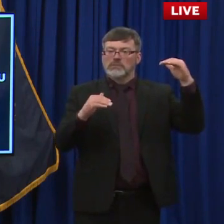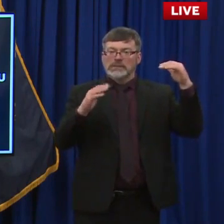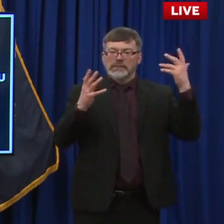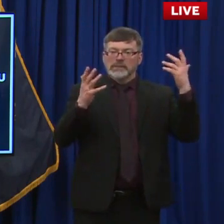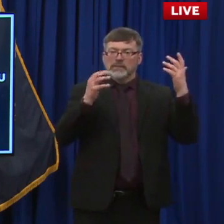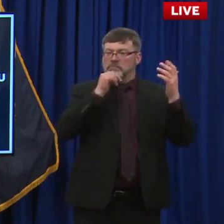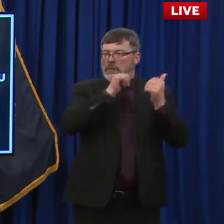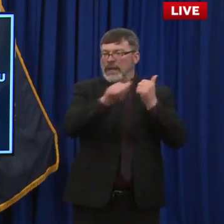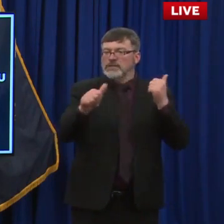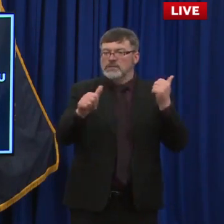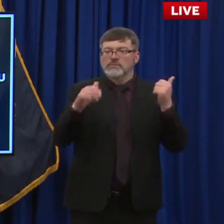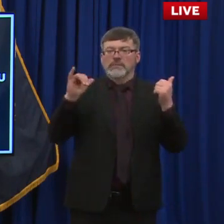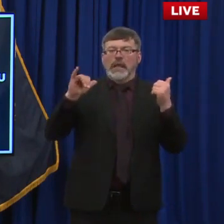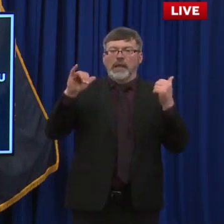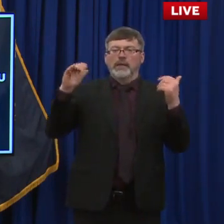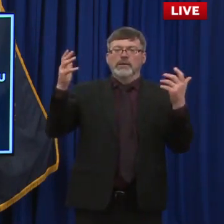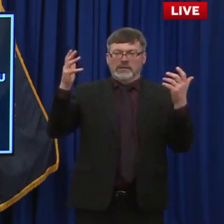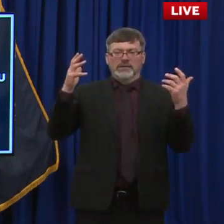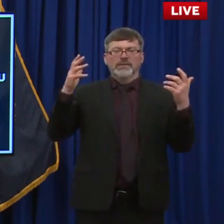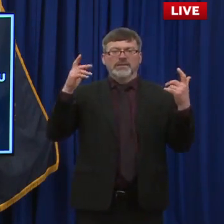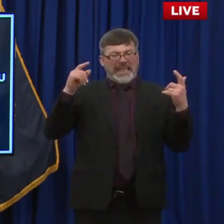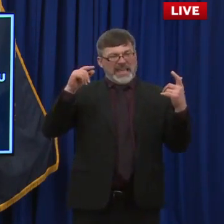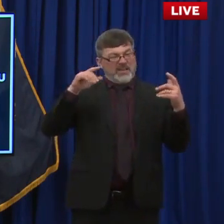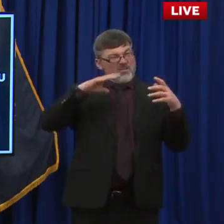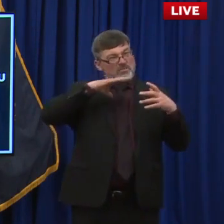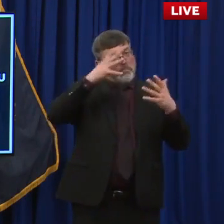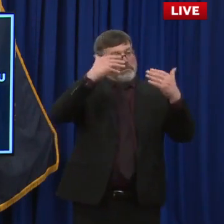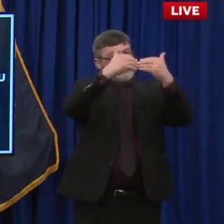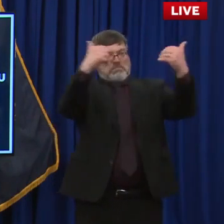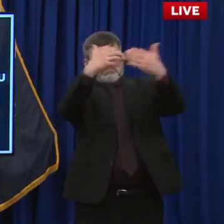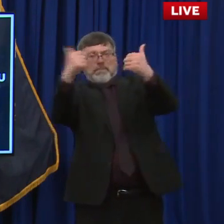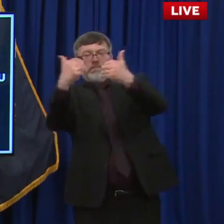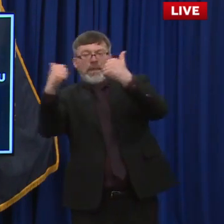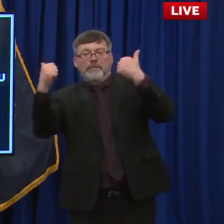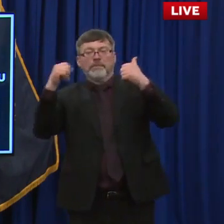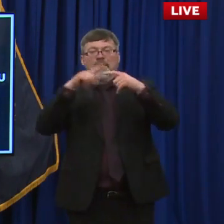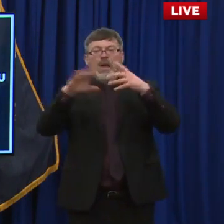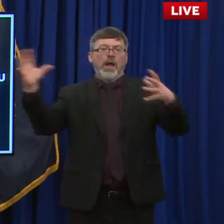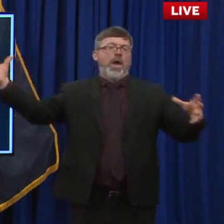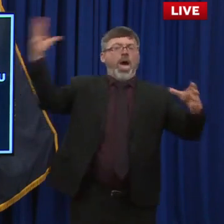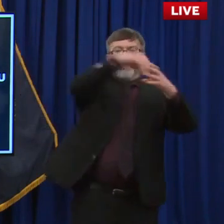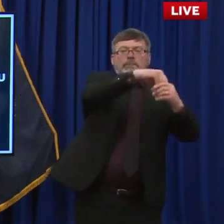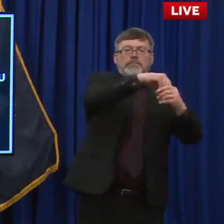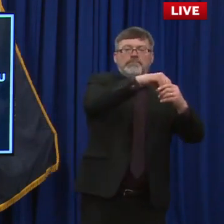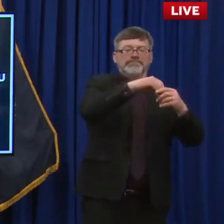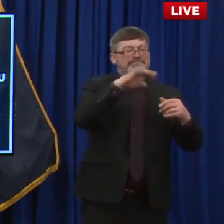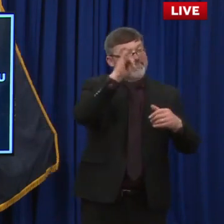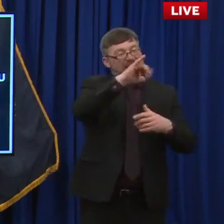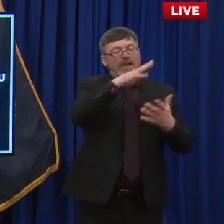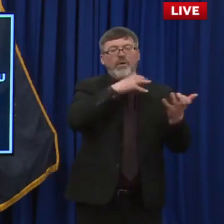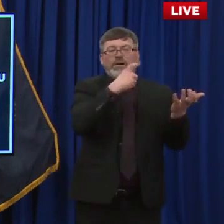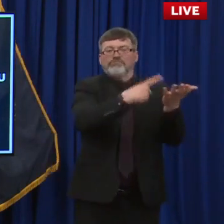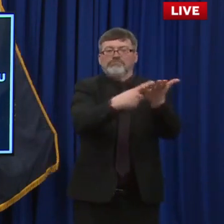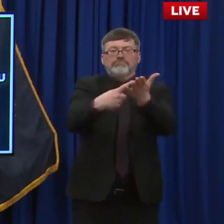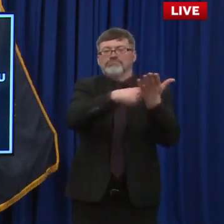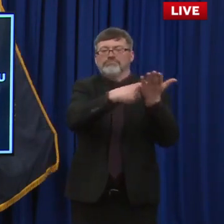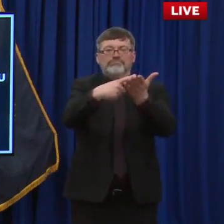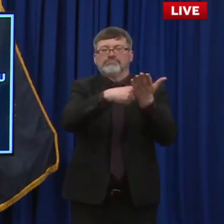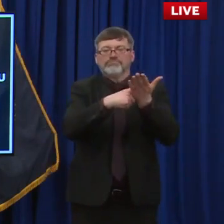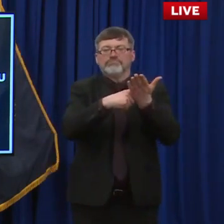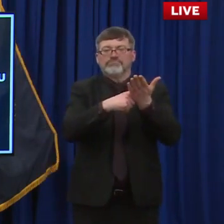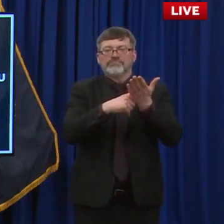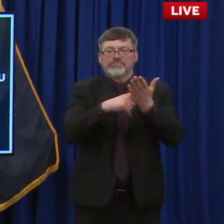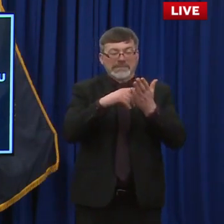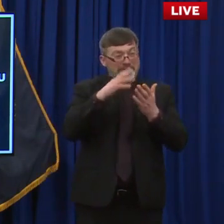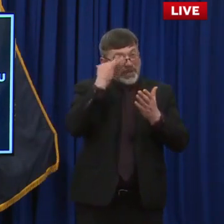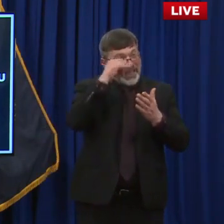method and had a, uh, a more public discussion on all these non COVID related items. I think it's great that the COVID related money is coming.